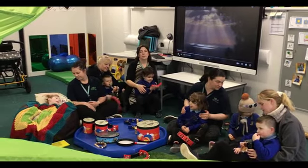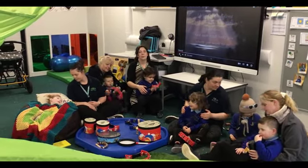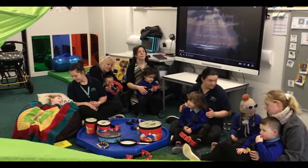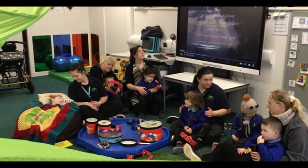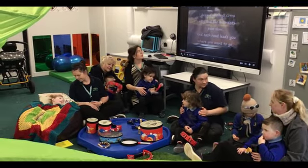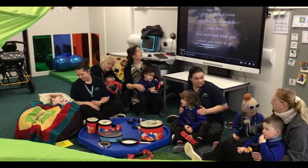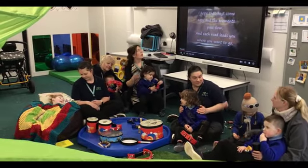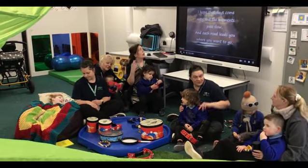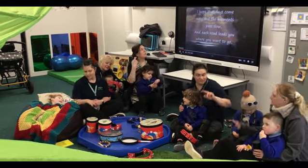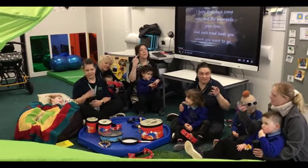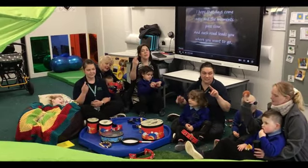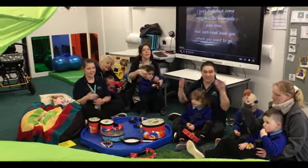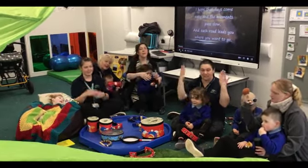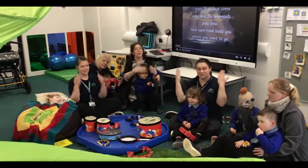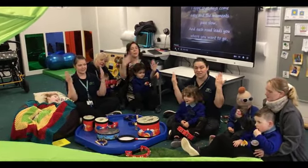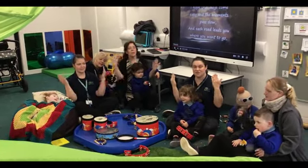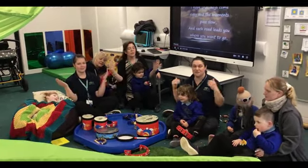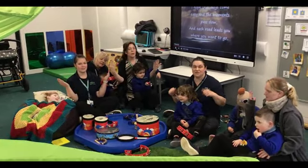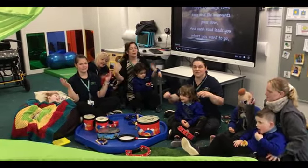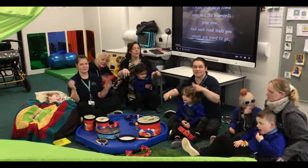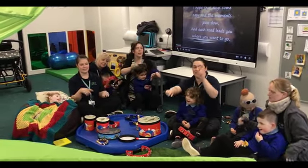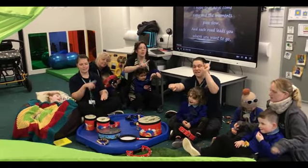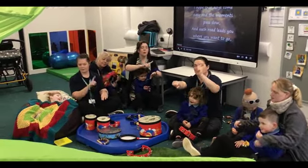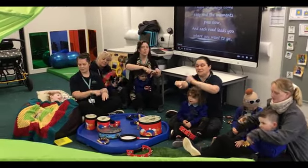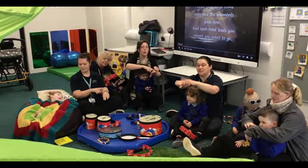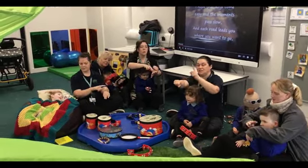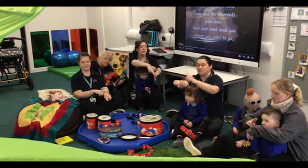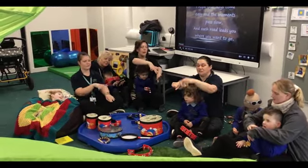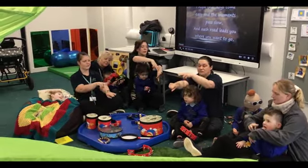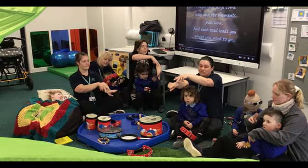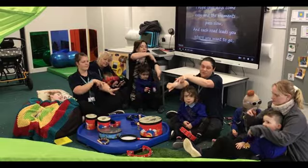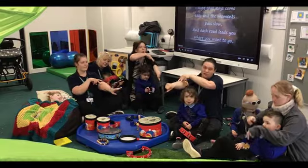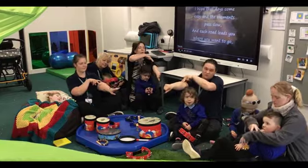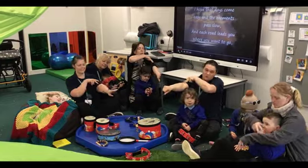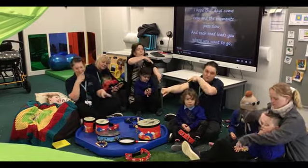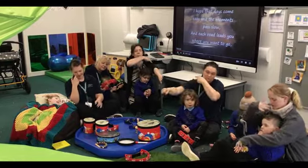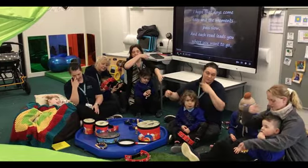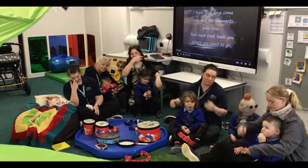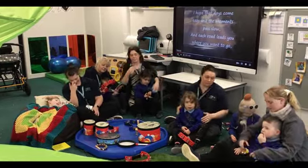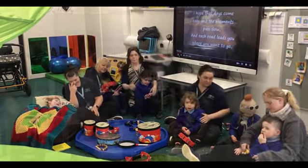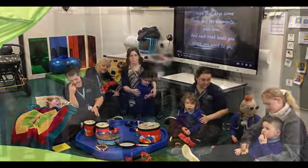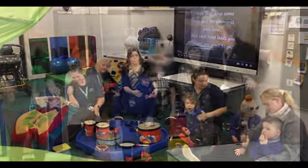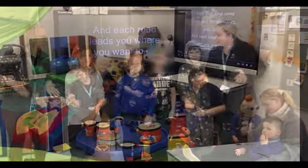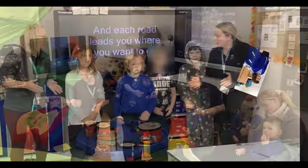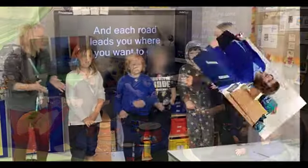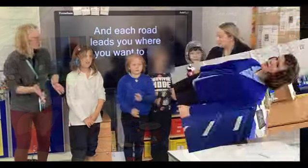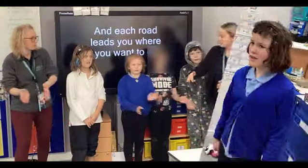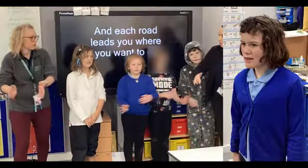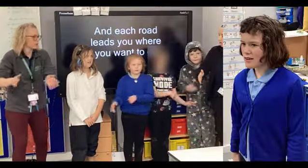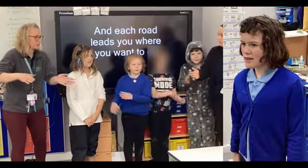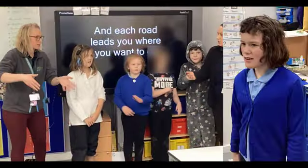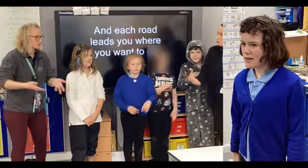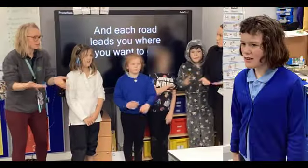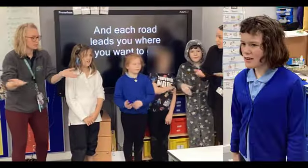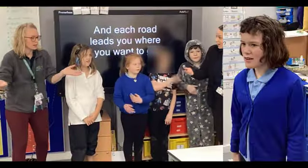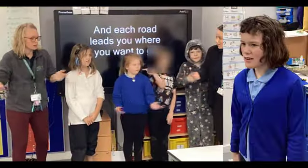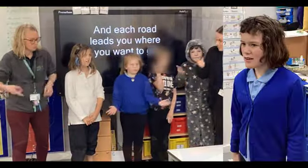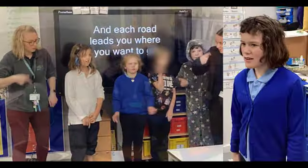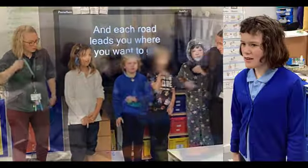I hope the days come easy and the moments pass slow And each road leads you where you wanna go